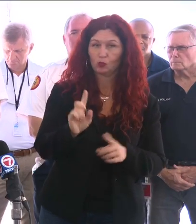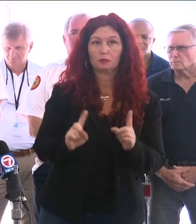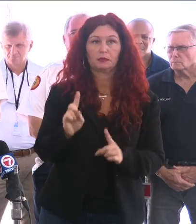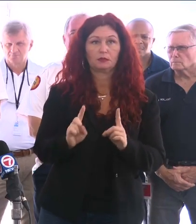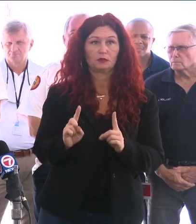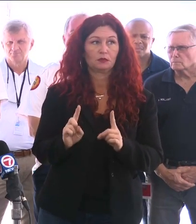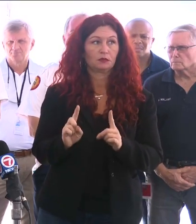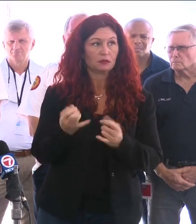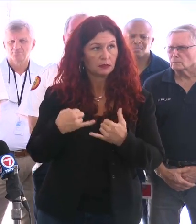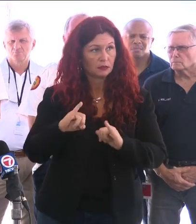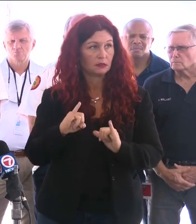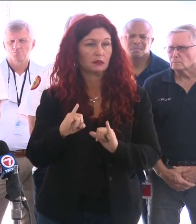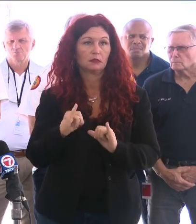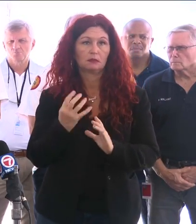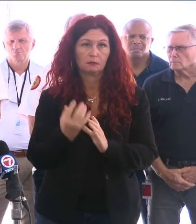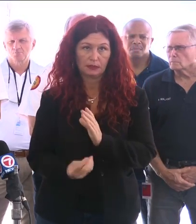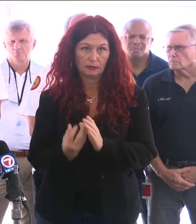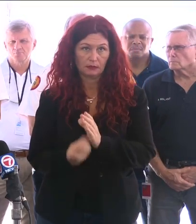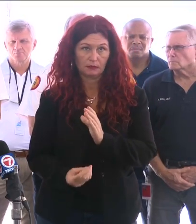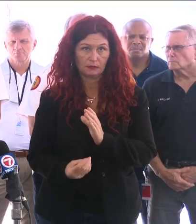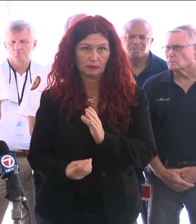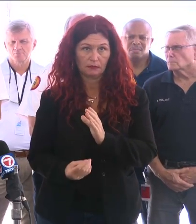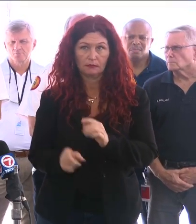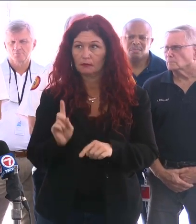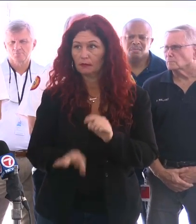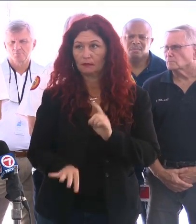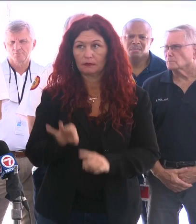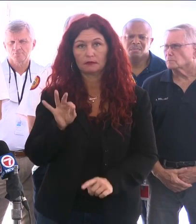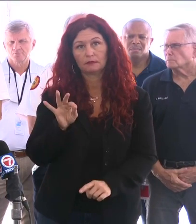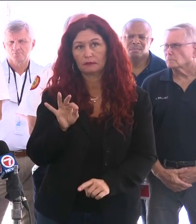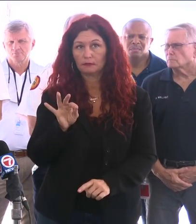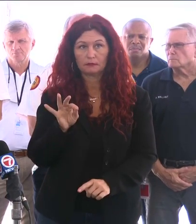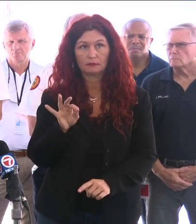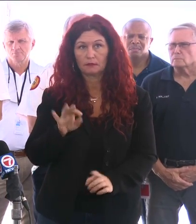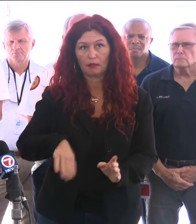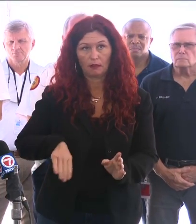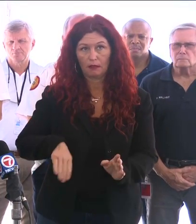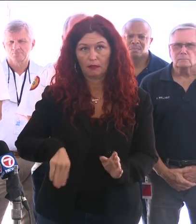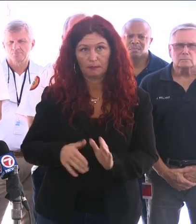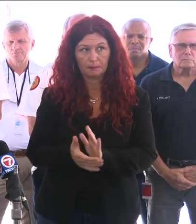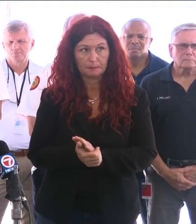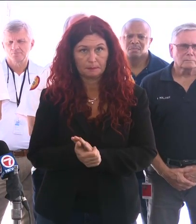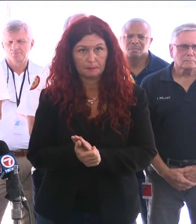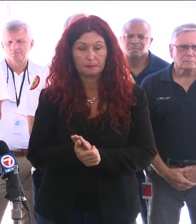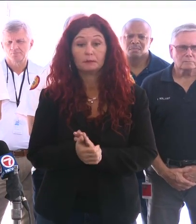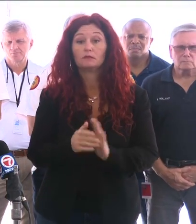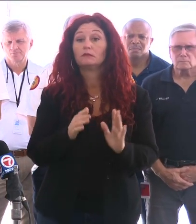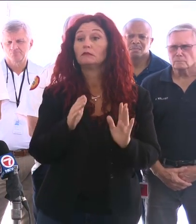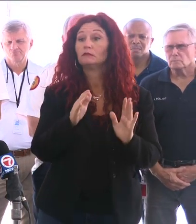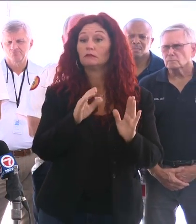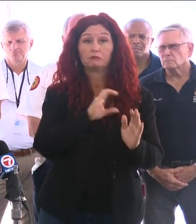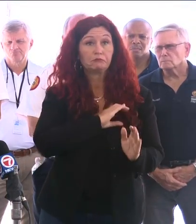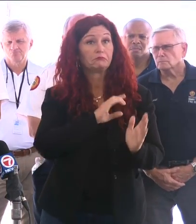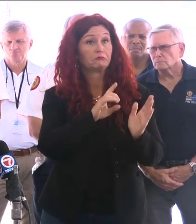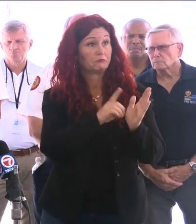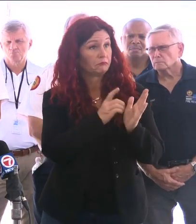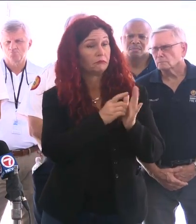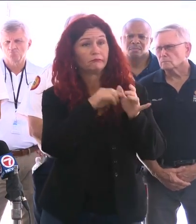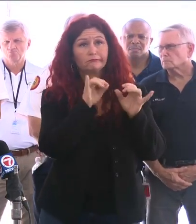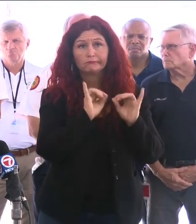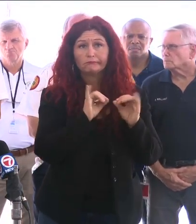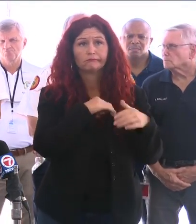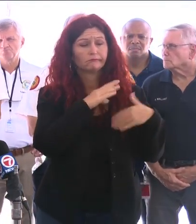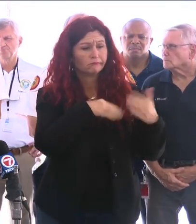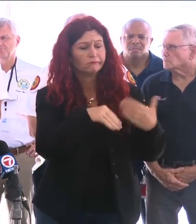And our detectives continue to audit the list as they've done, verifying every single report that we receive and working